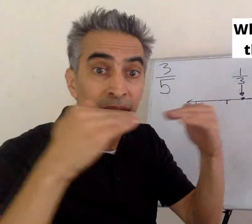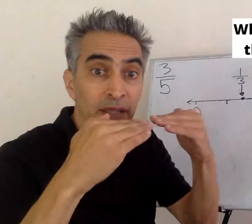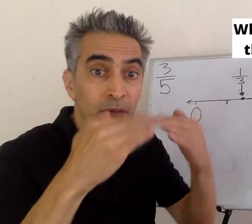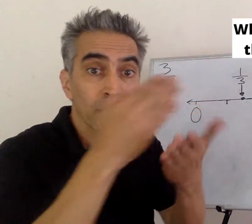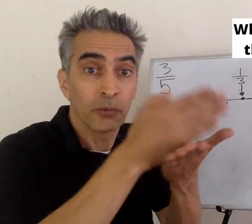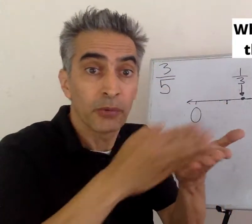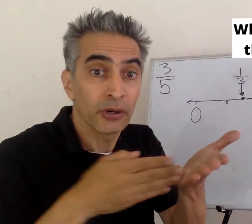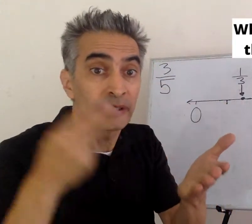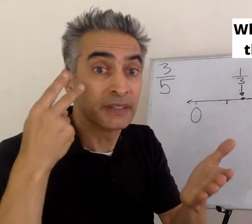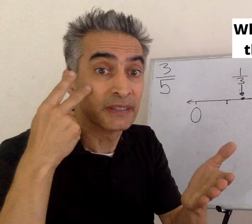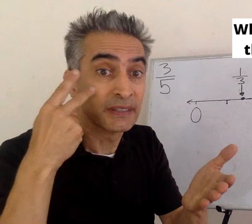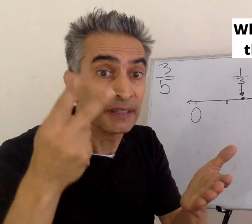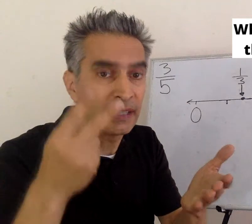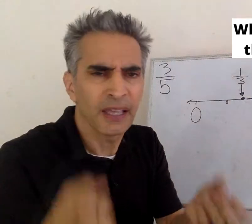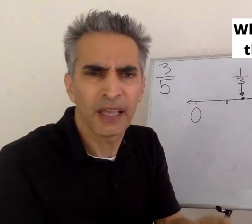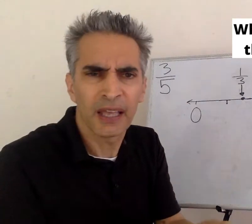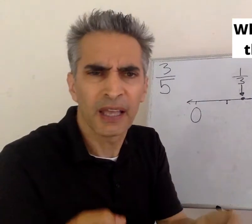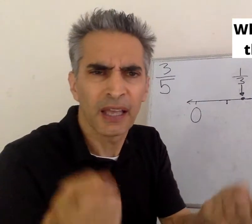How many equal parts can you see?